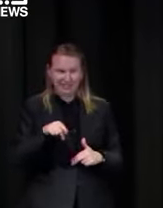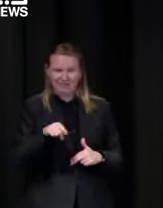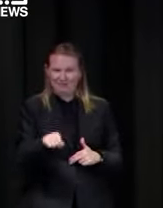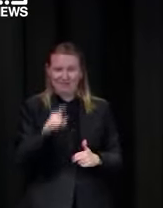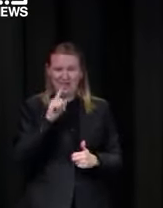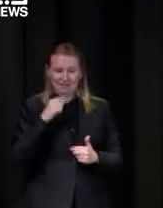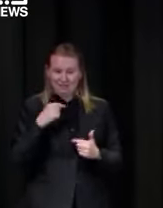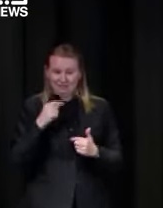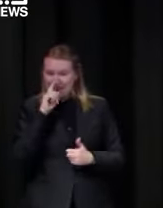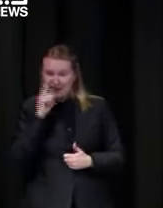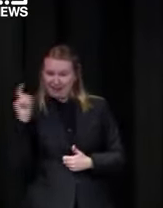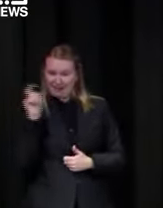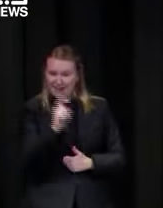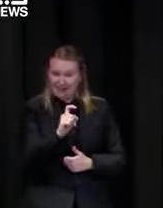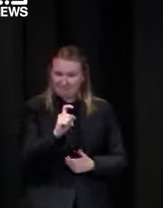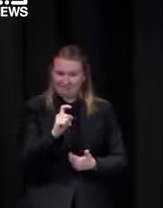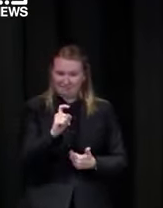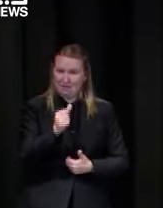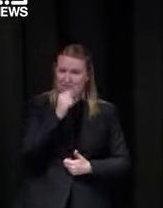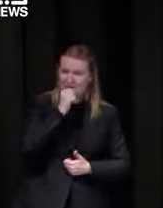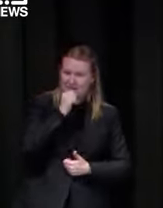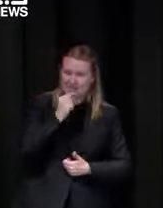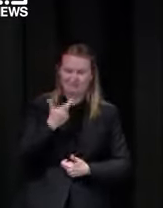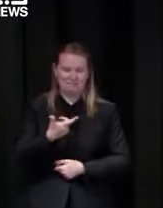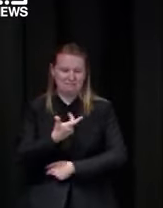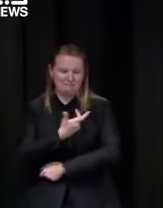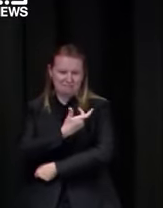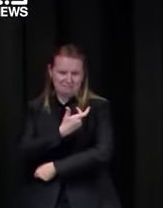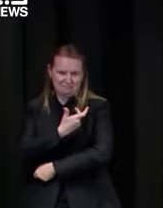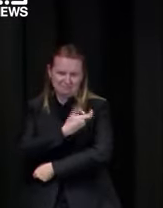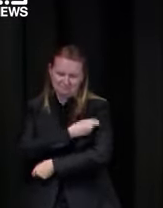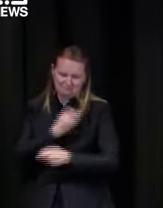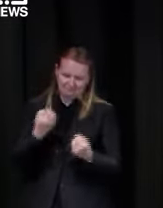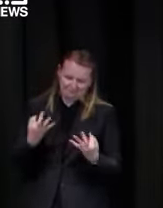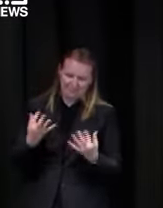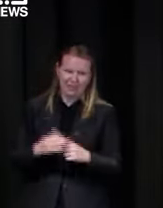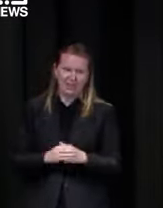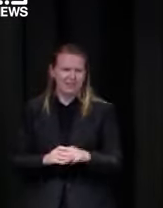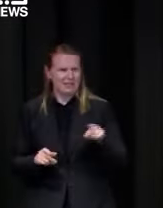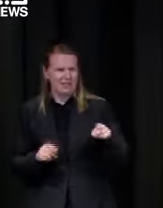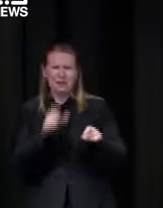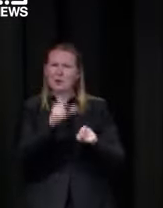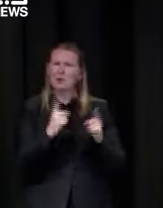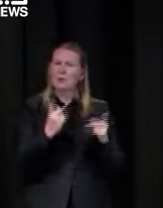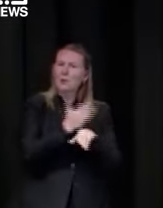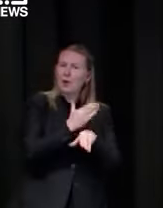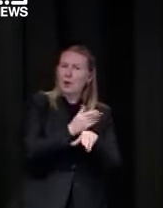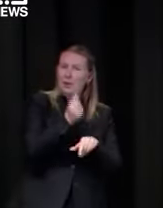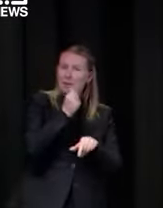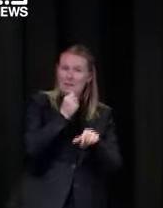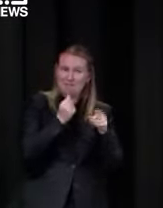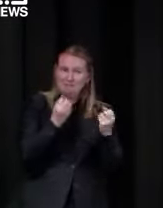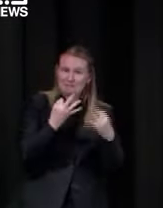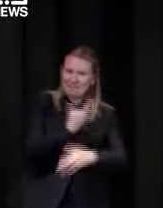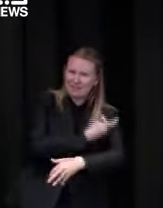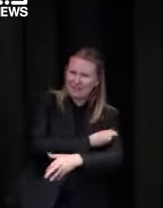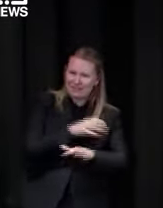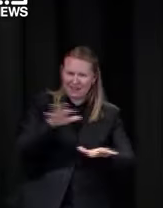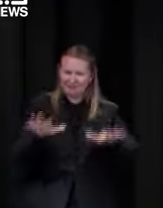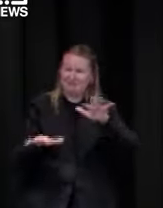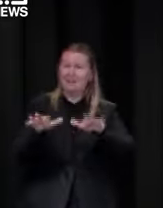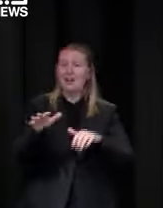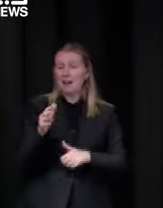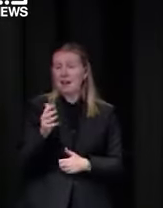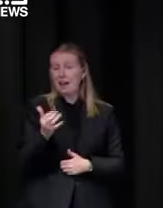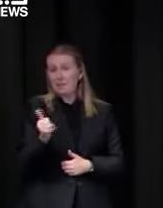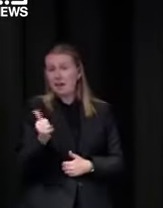have a beer but the person who was pouring the beer unless you're vaccinated but the person pouring the beer didn't have to be vaccinated so i think that might be where we get to but